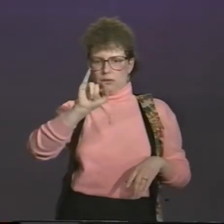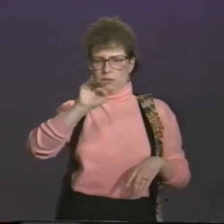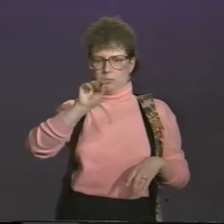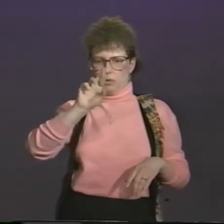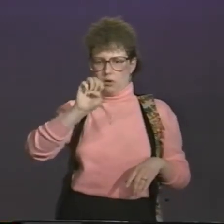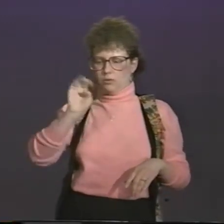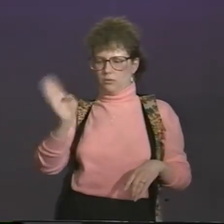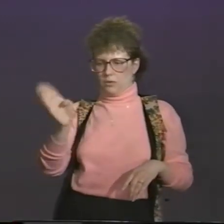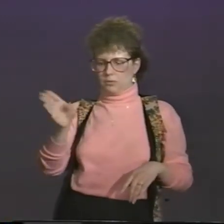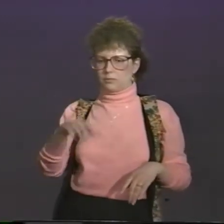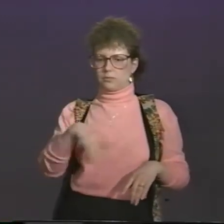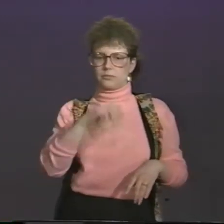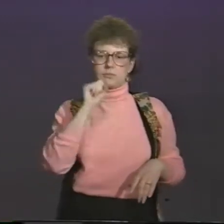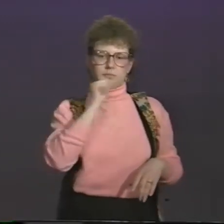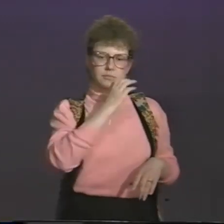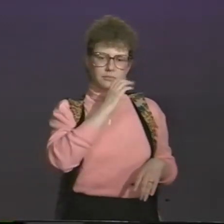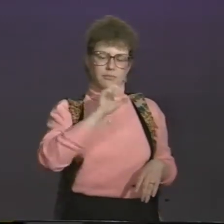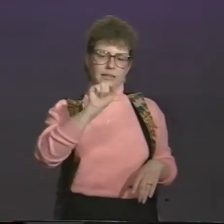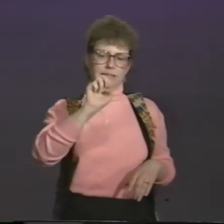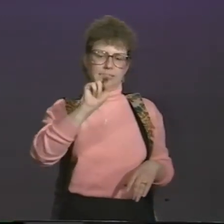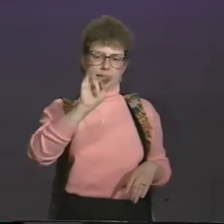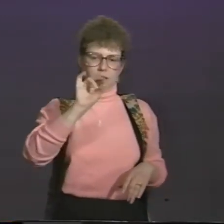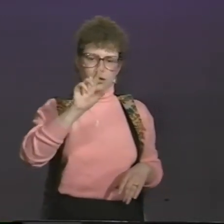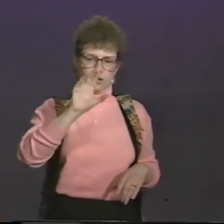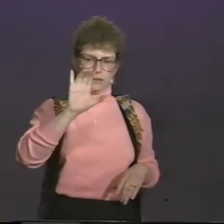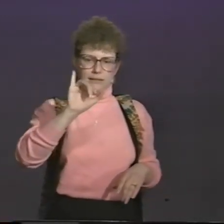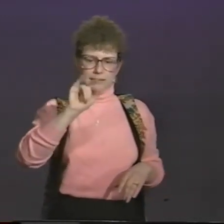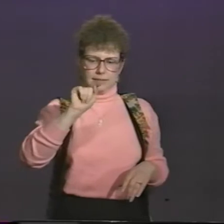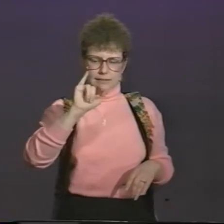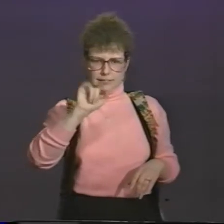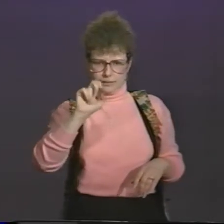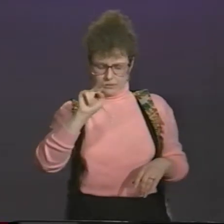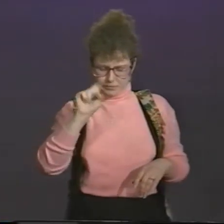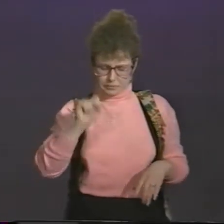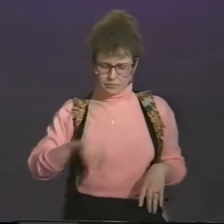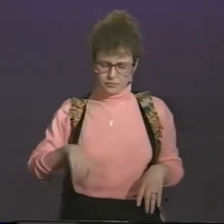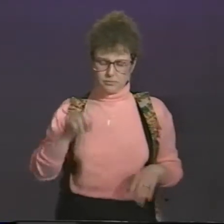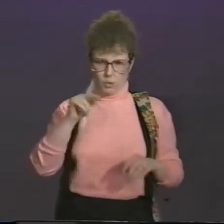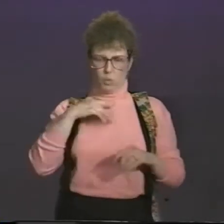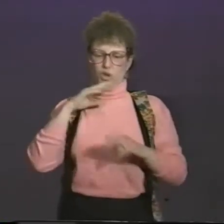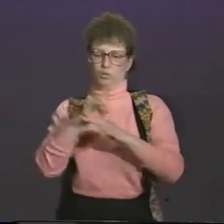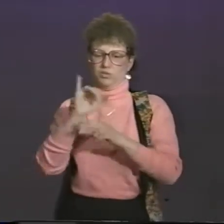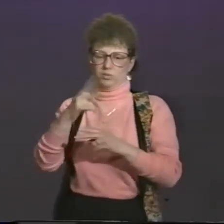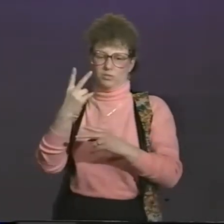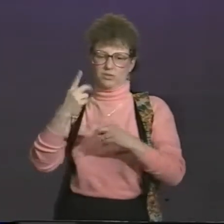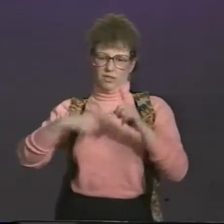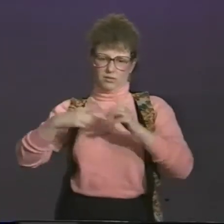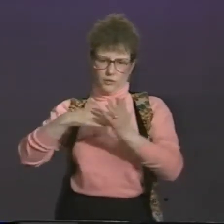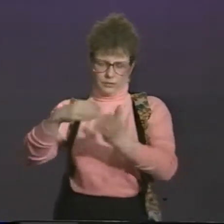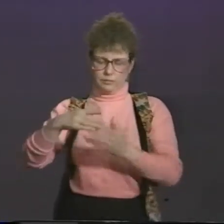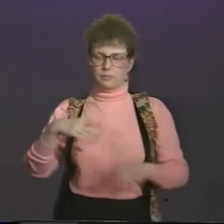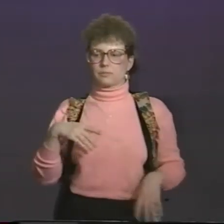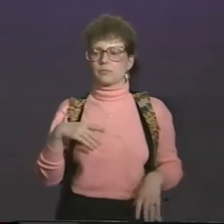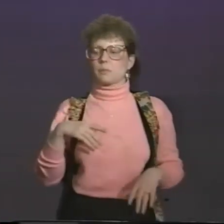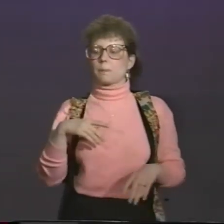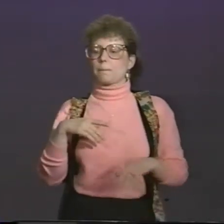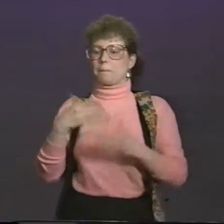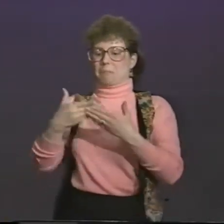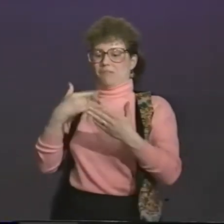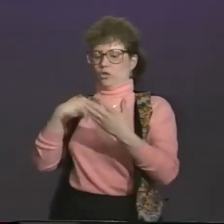This is what I use for Baltimore. And this is the sign that I use for senior citizens. And I'll be using those two signs throughout my